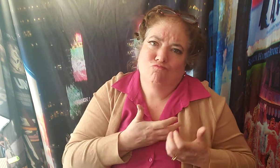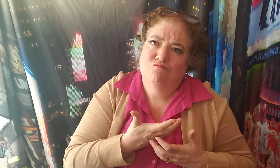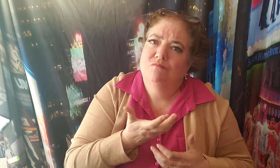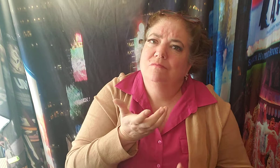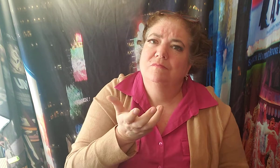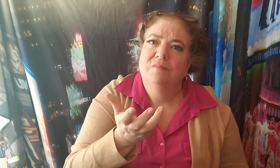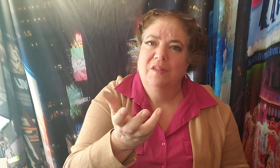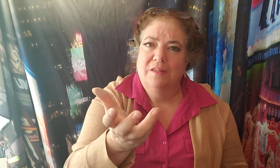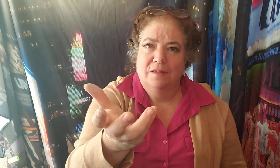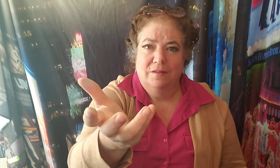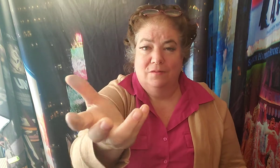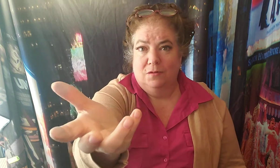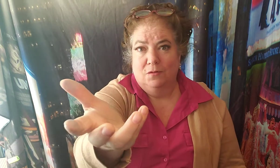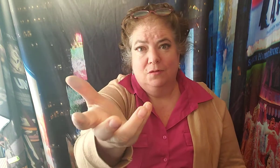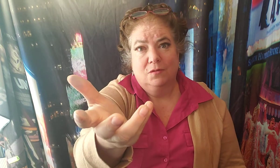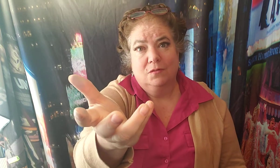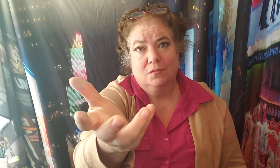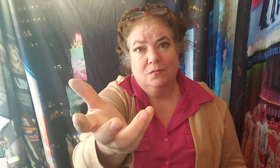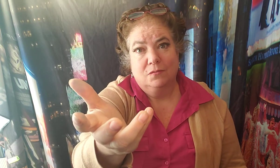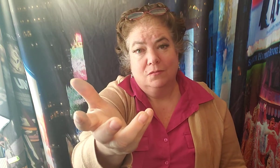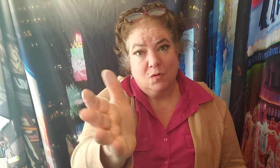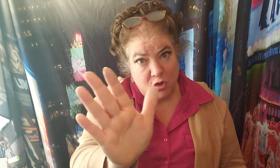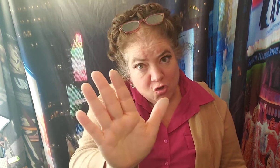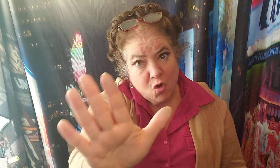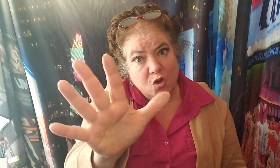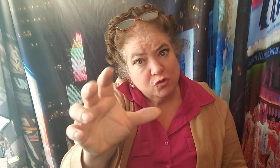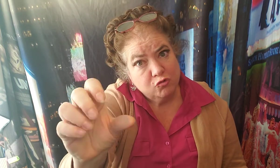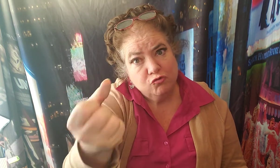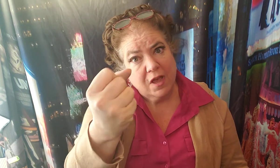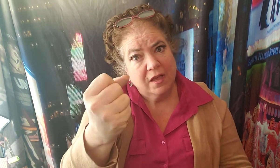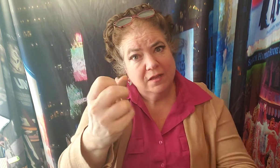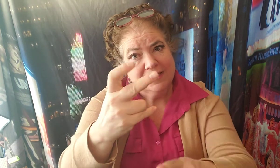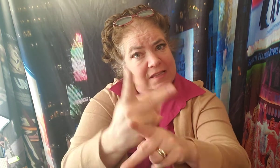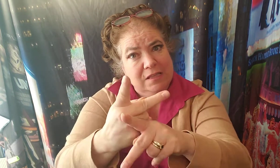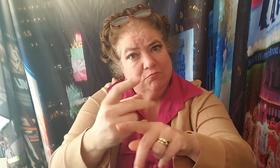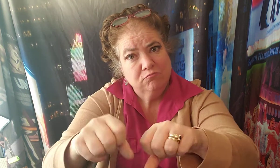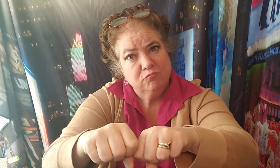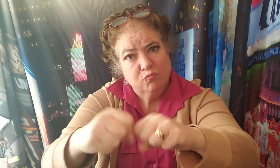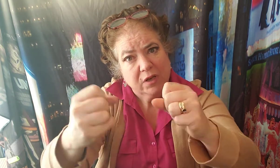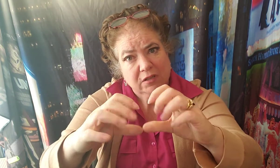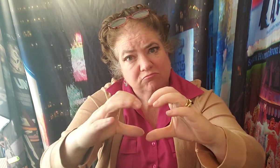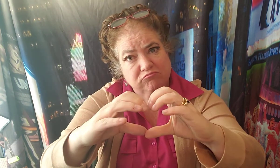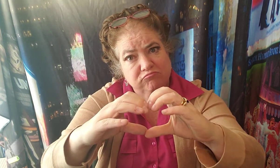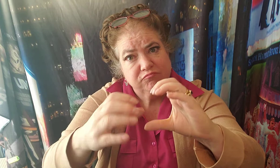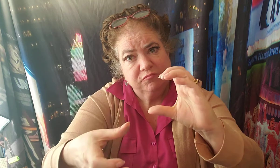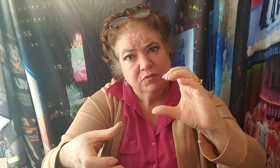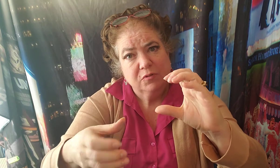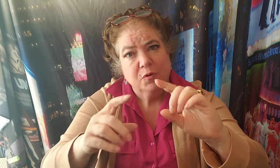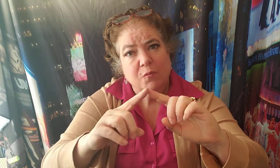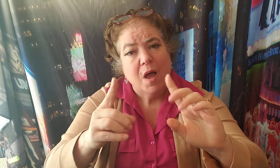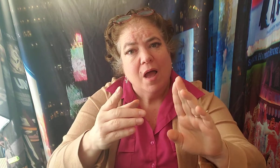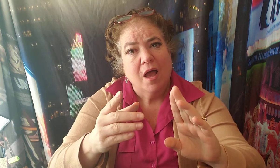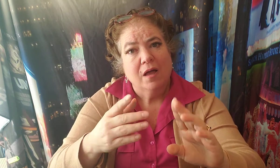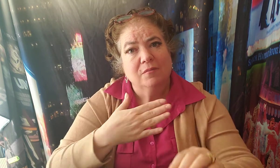It's yours today To keep or break But please before you start